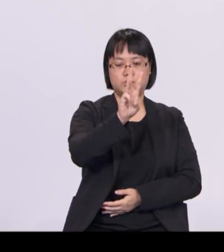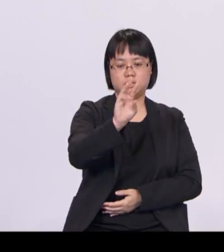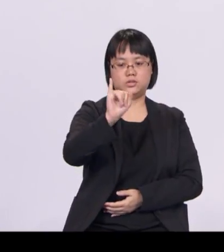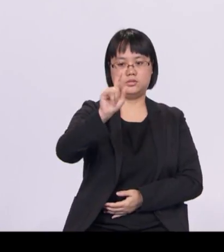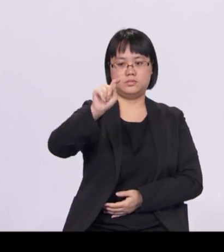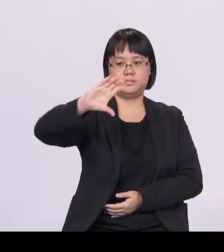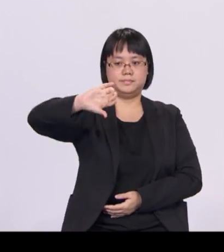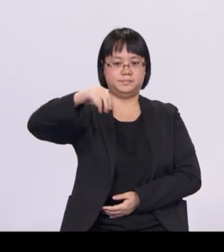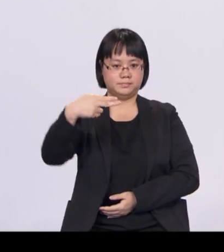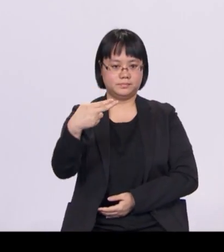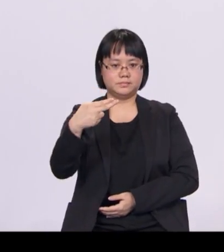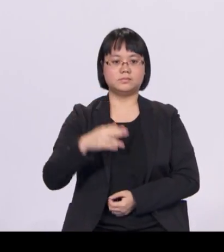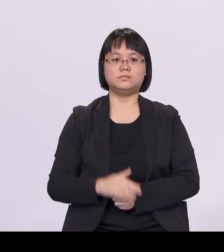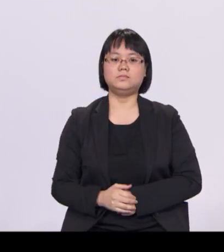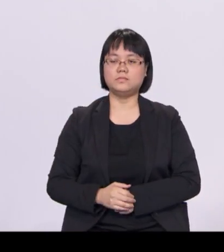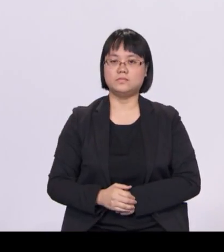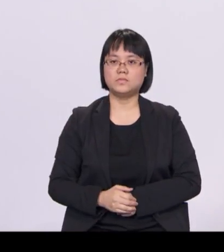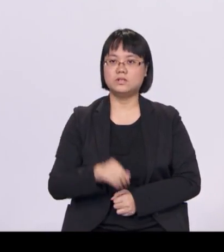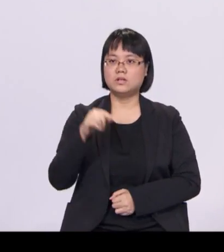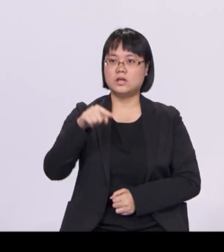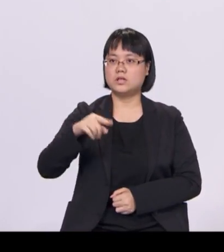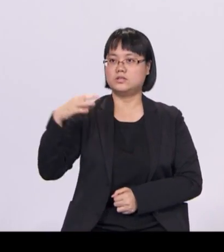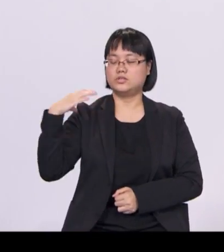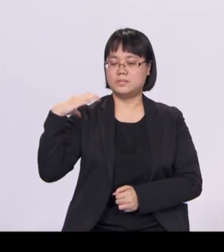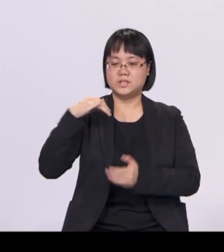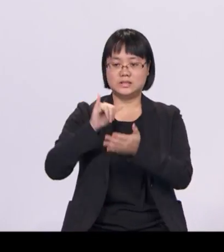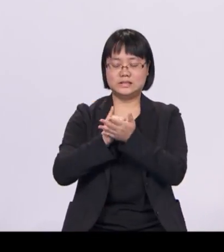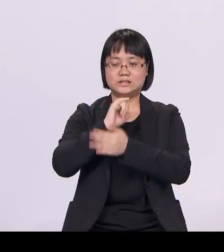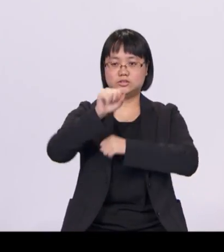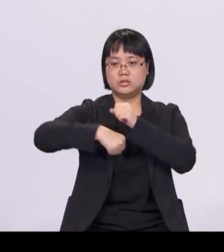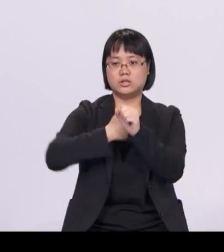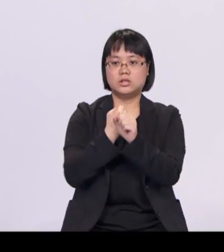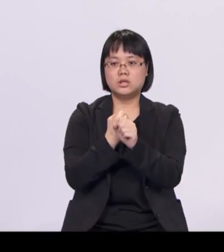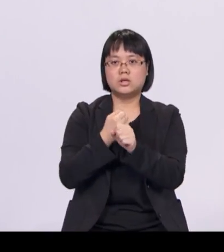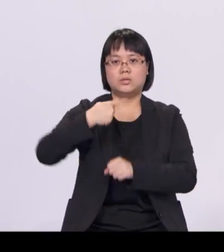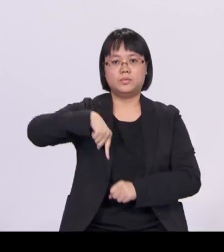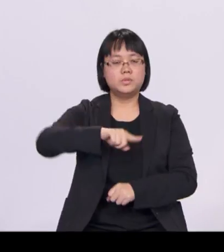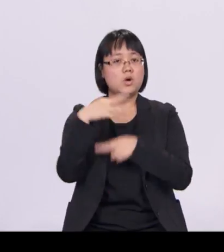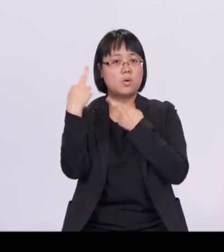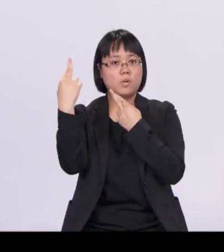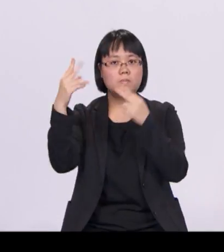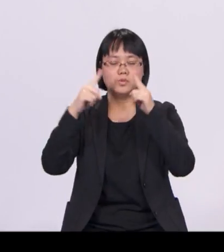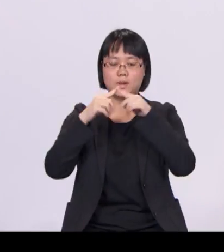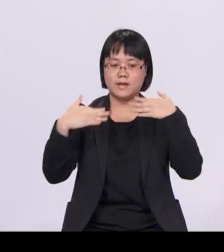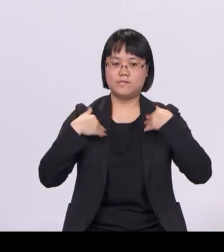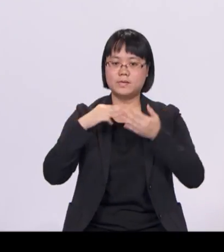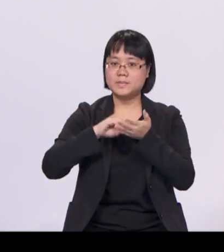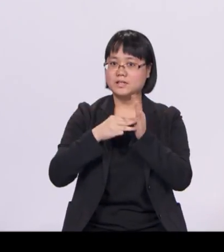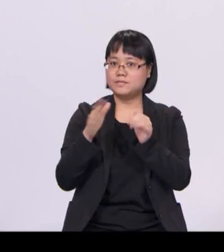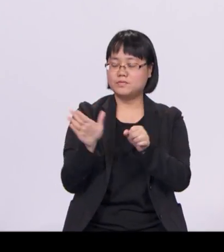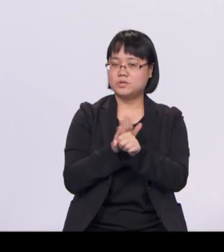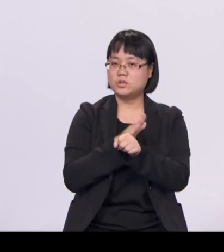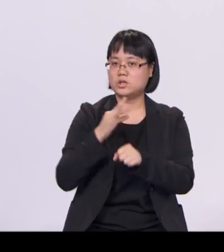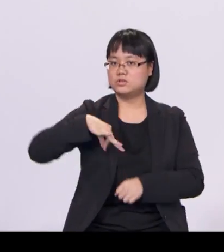As ASEAN chairman this year, we hope to make a meaningful contribution by developing an ASEAN innovation network.